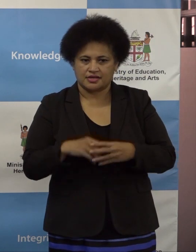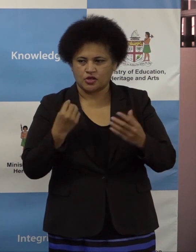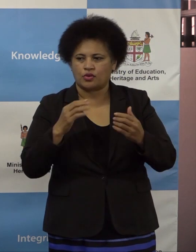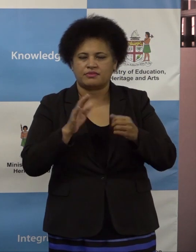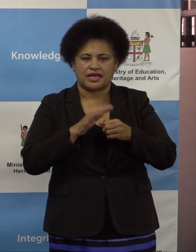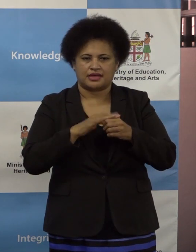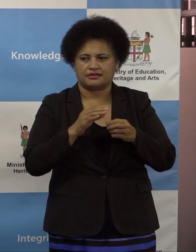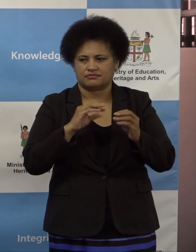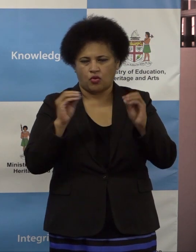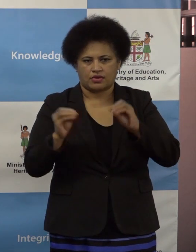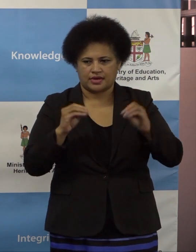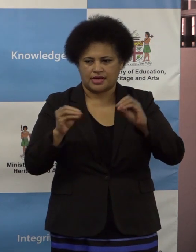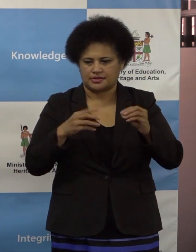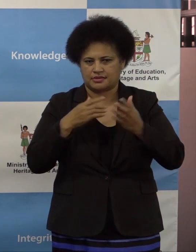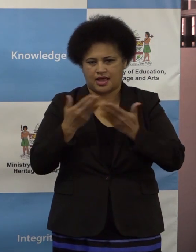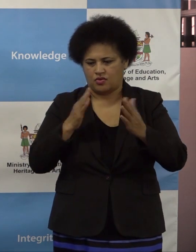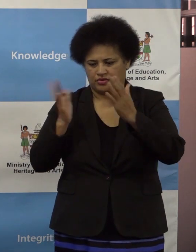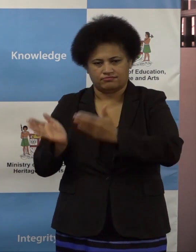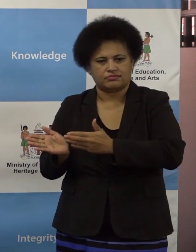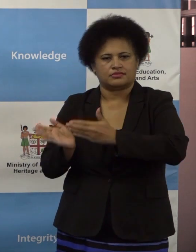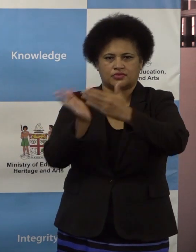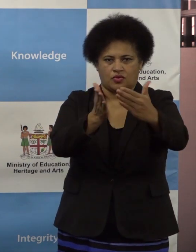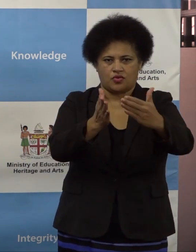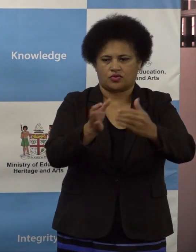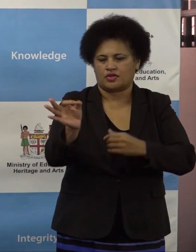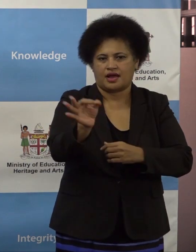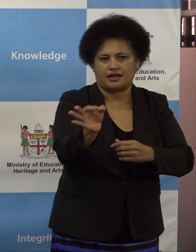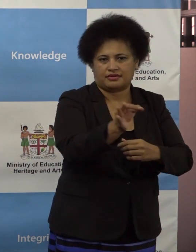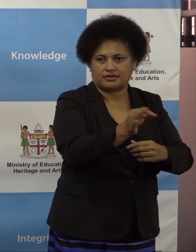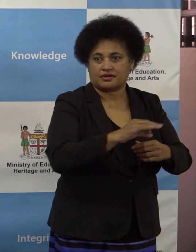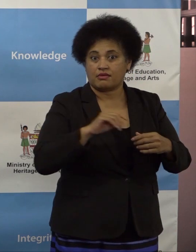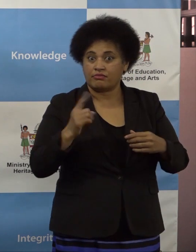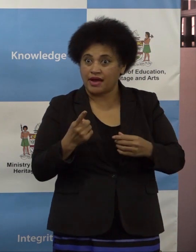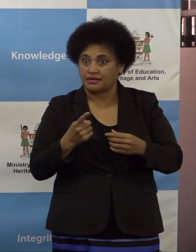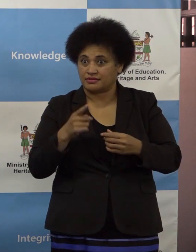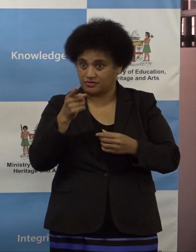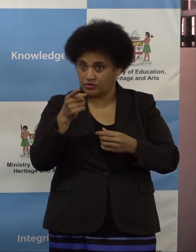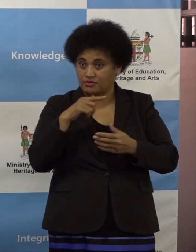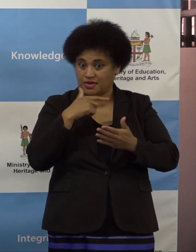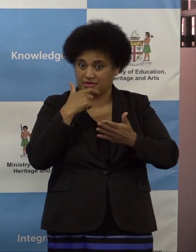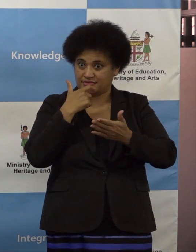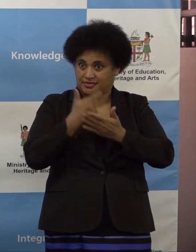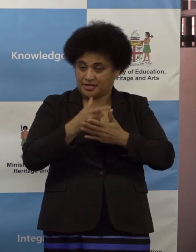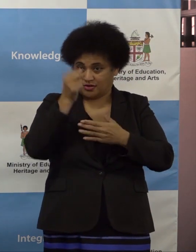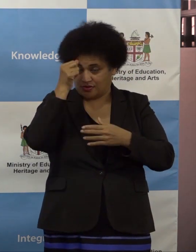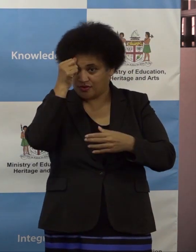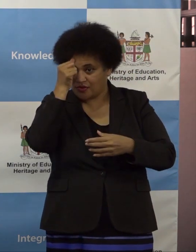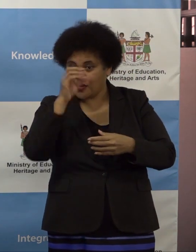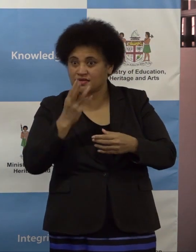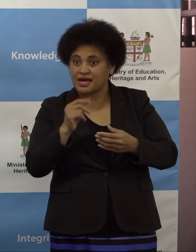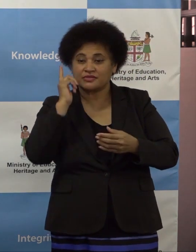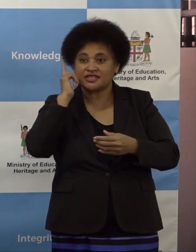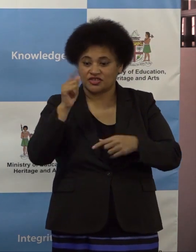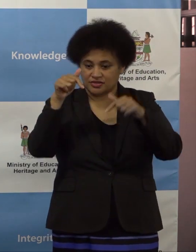islands. But you'll be surprised to note that there are some teachers who are also in the Central Division and